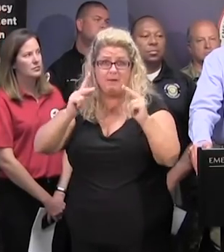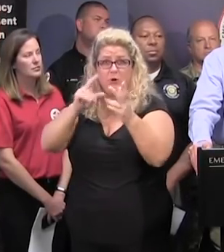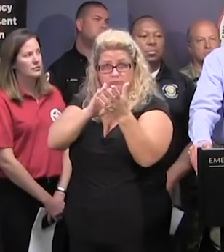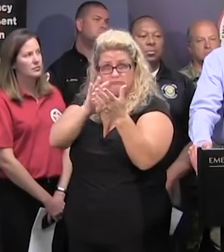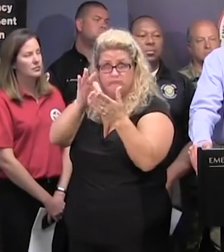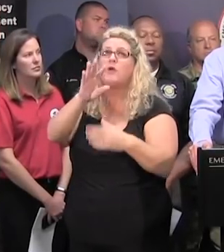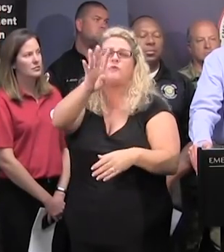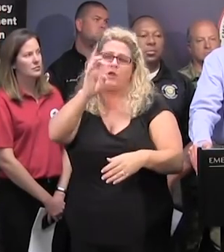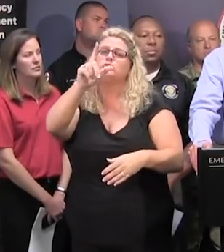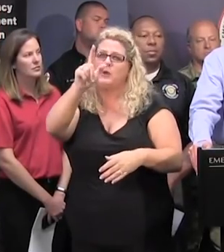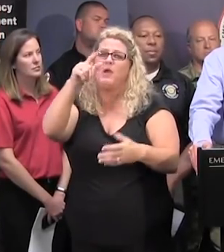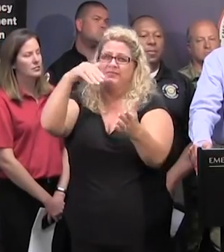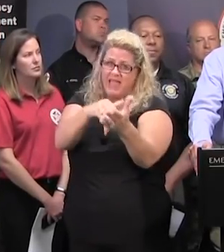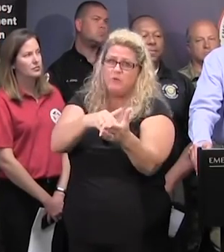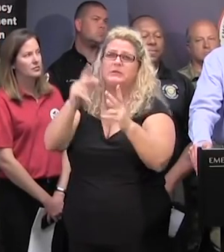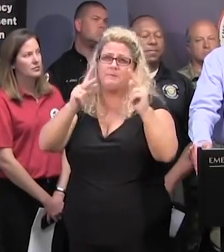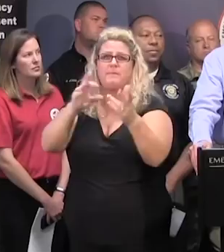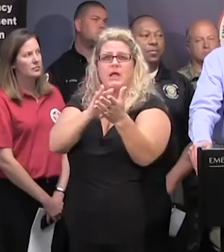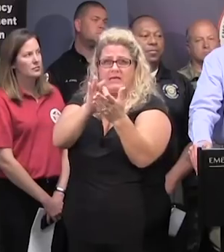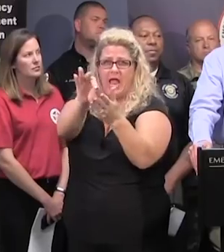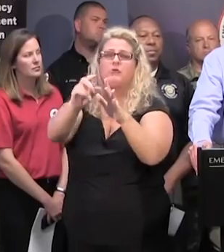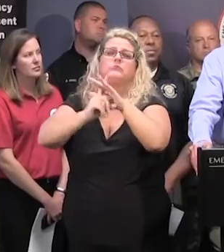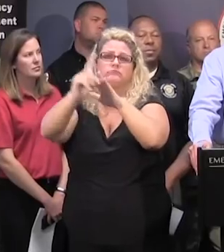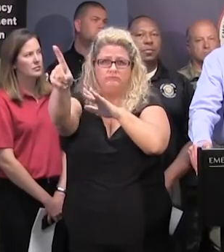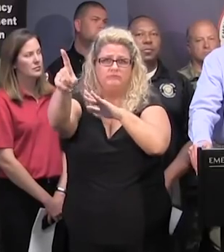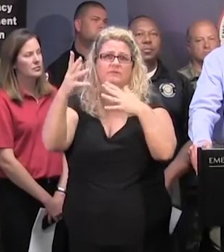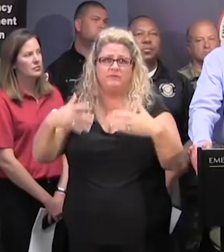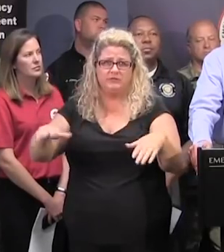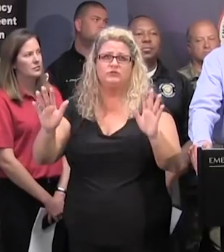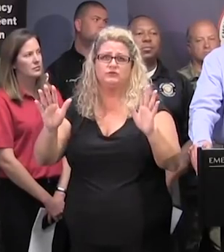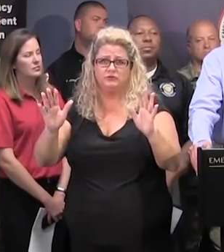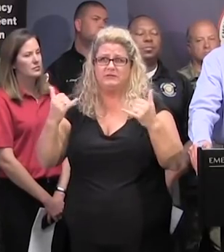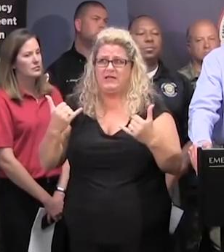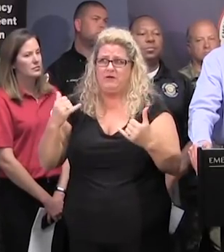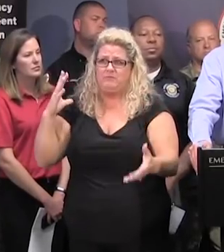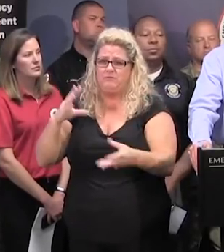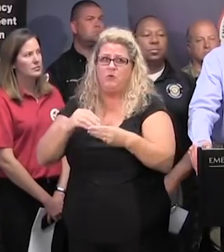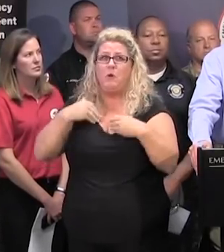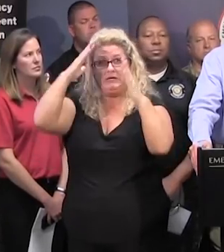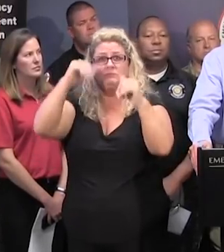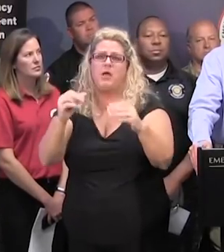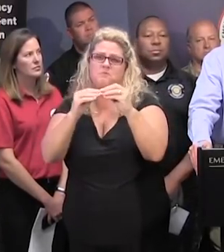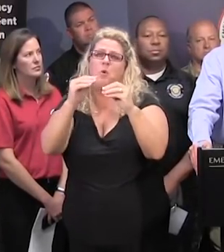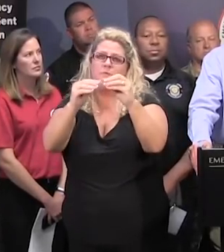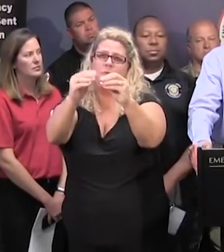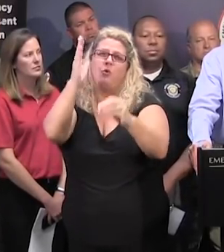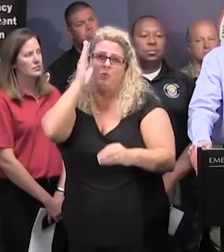counted, 21,000, 421,000, that have actually evacuated, and we expect more, but